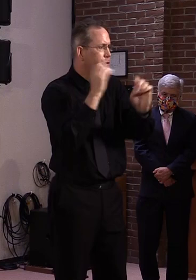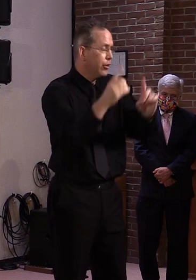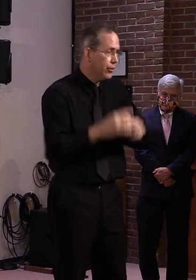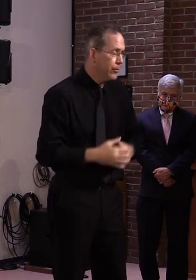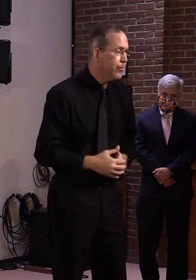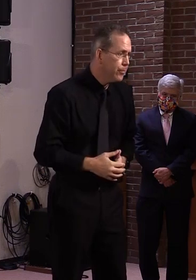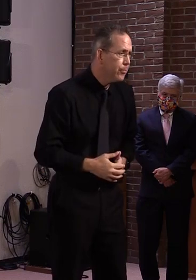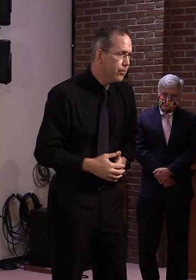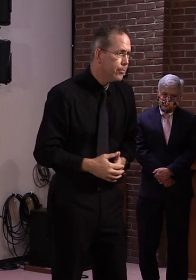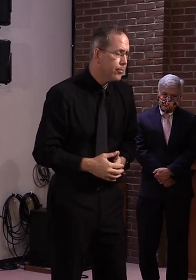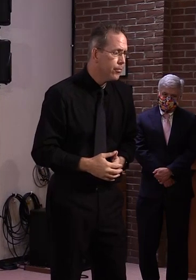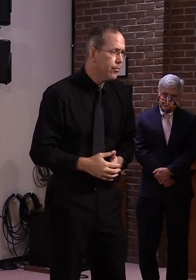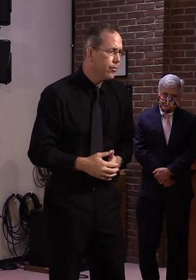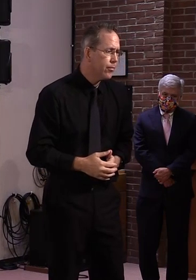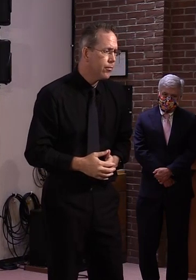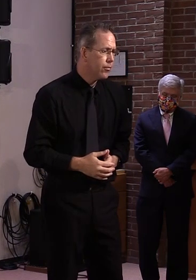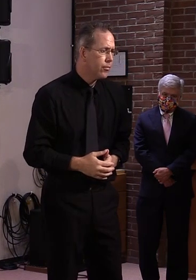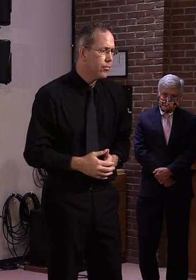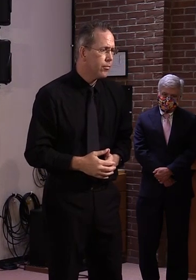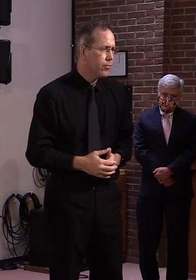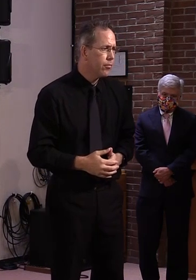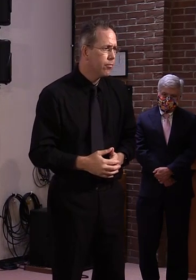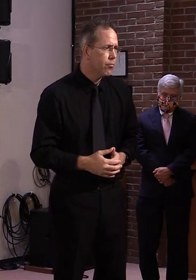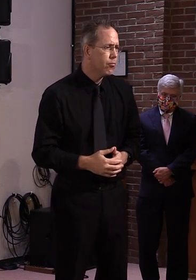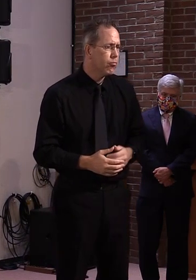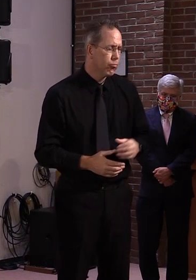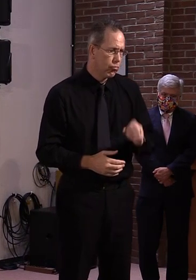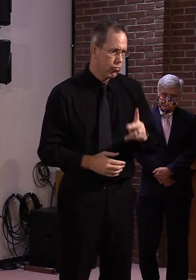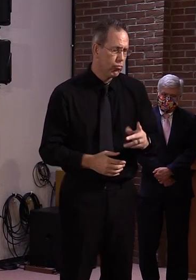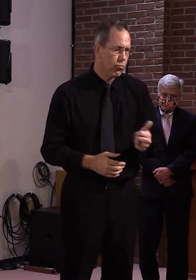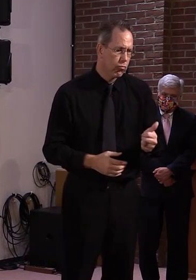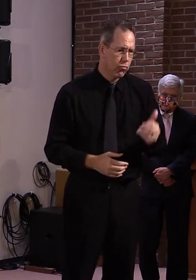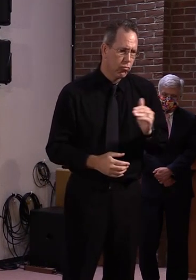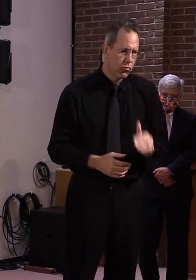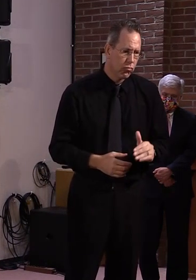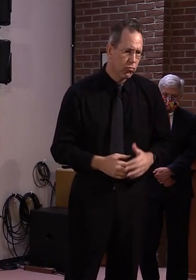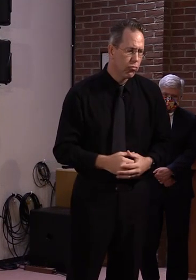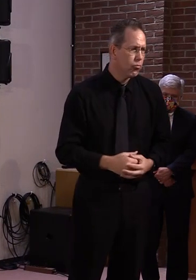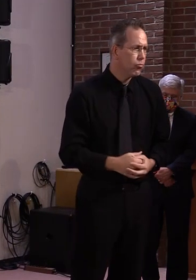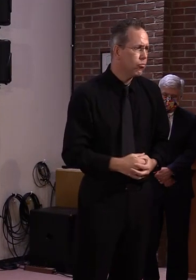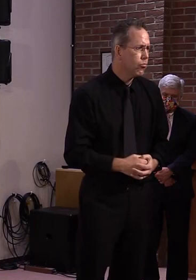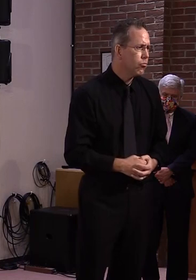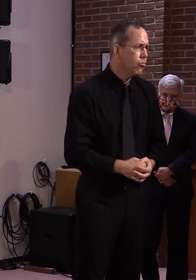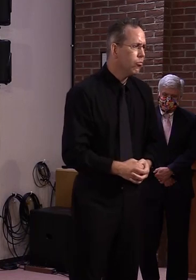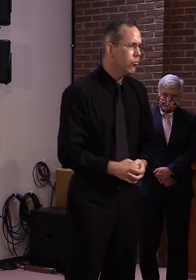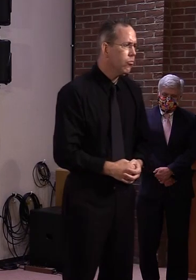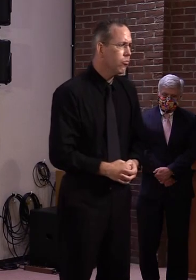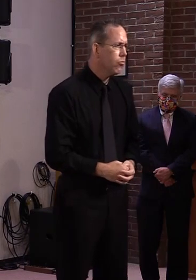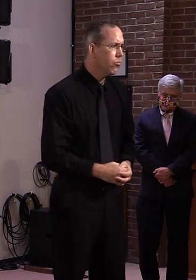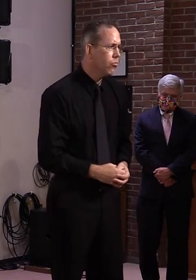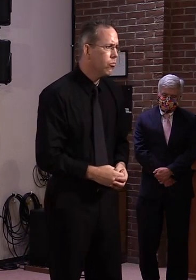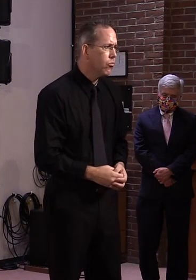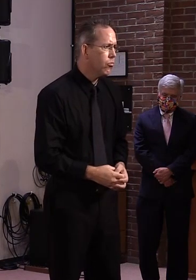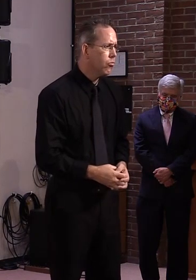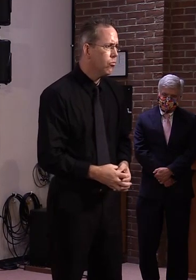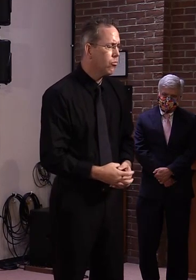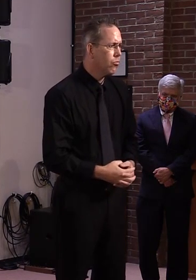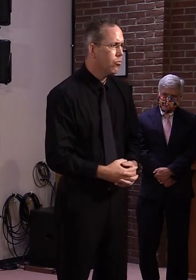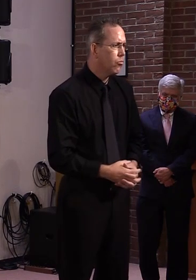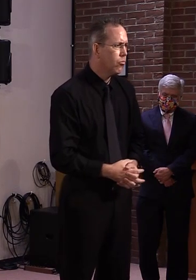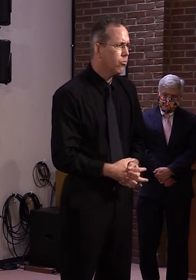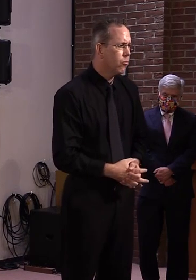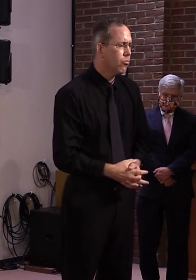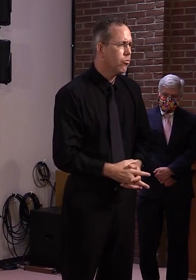Sean, the Chester Telegraph. Thank you. Um, this is a question for the governor. Uh, I was looking at figures today and Vermont